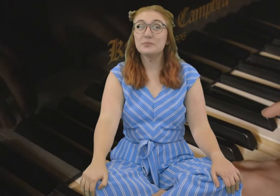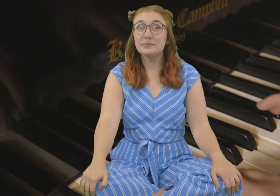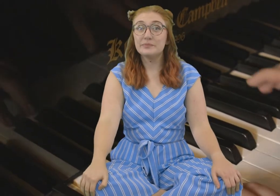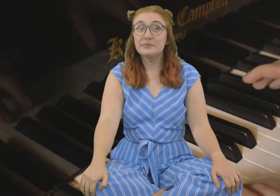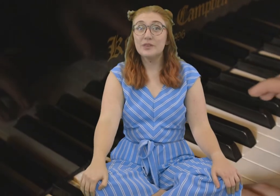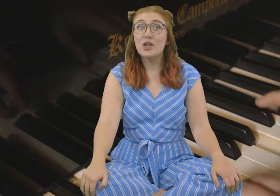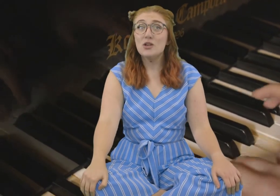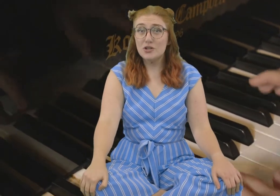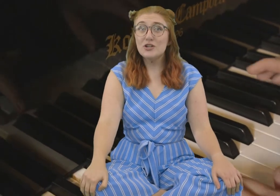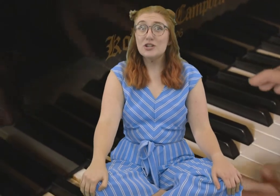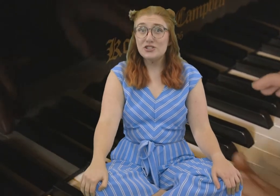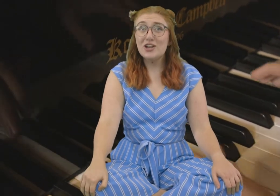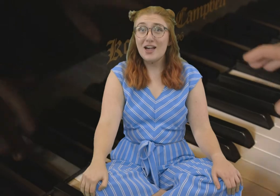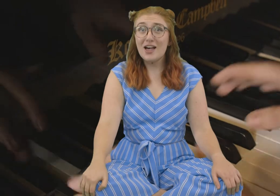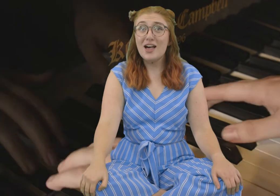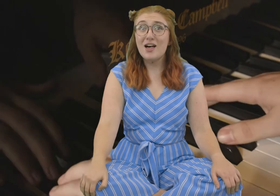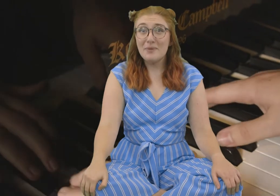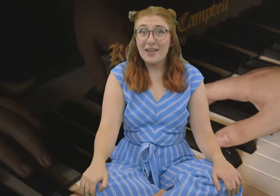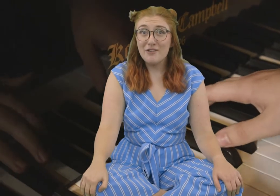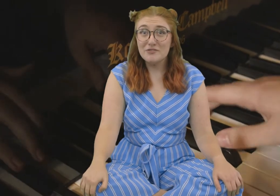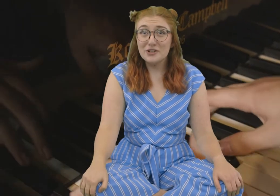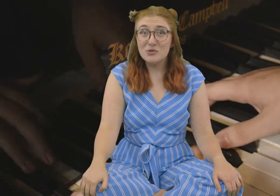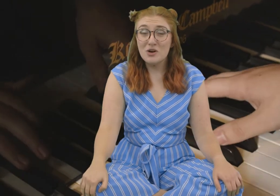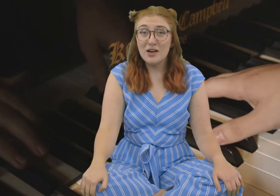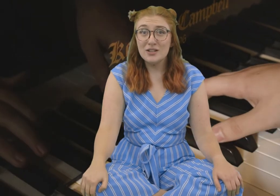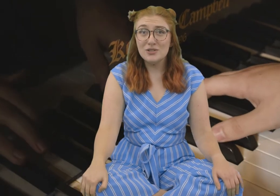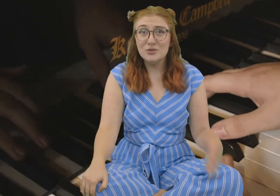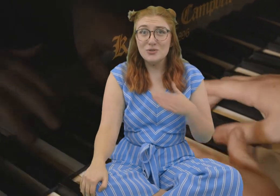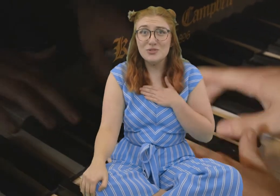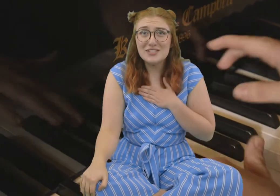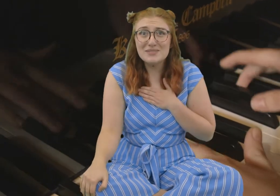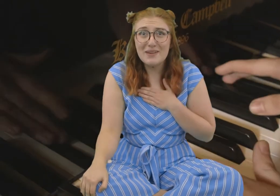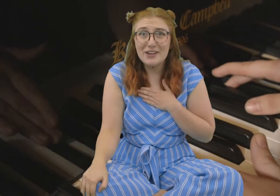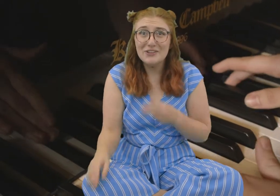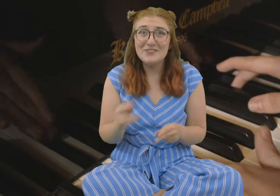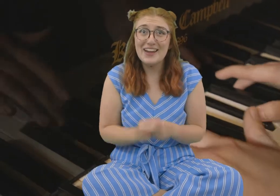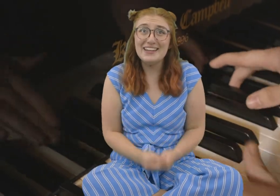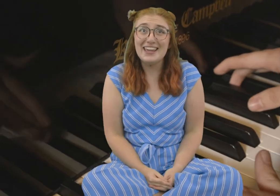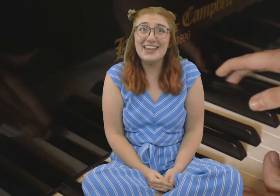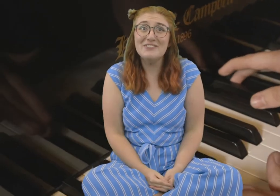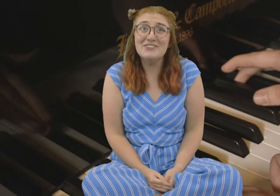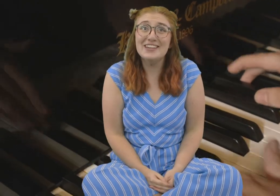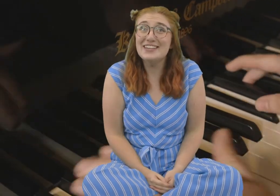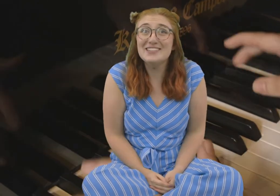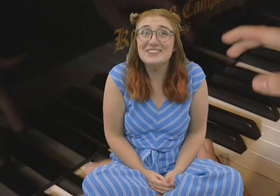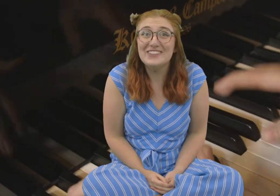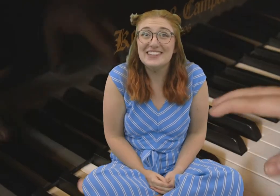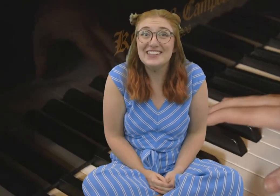Good job, everyone. You spelled my name with me.